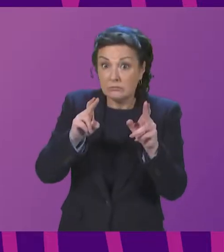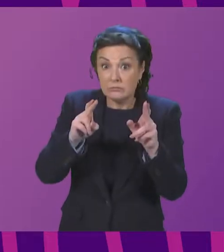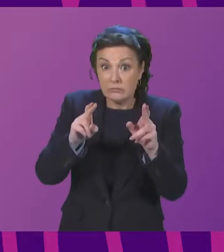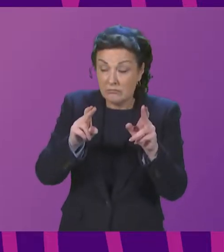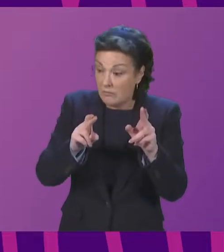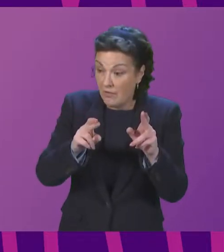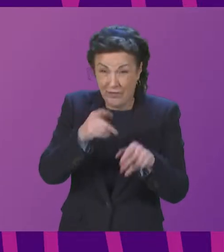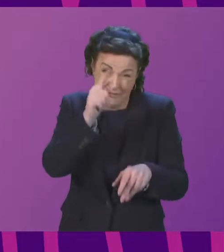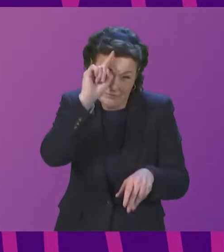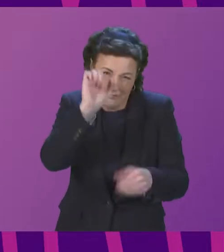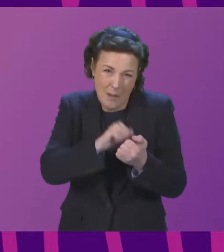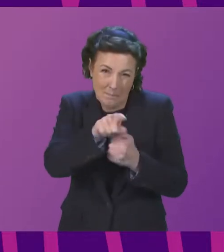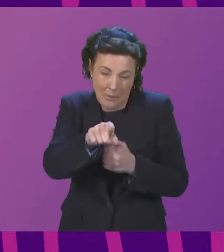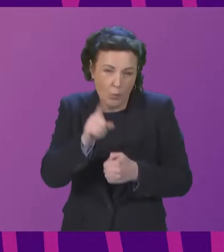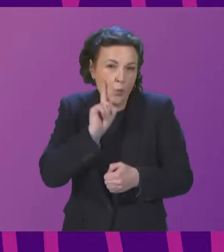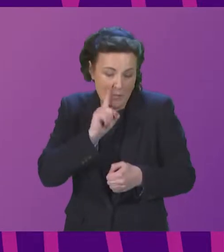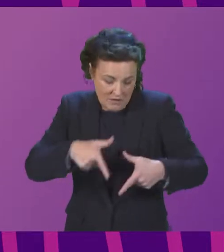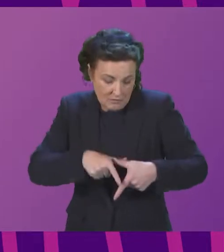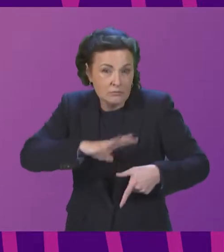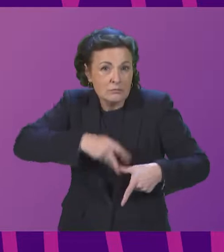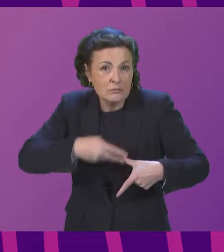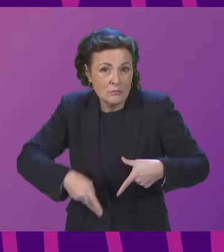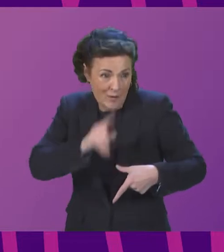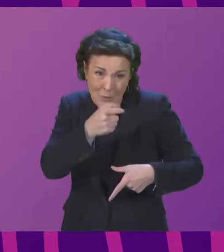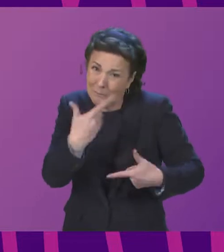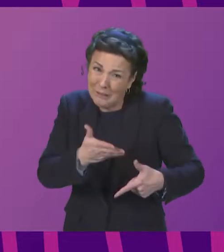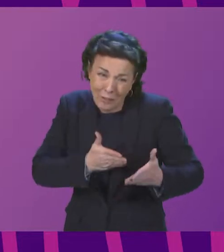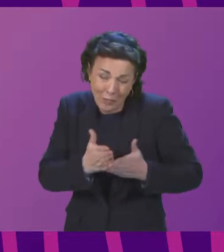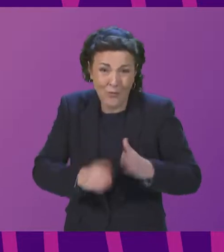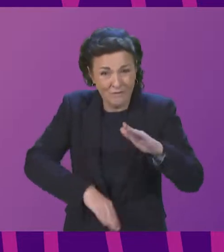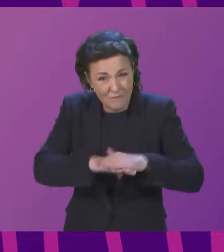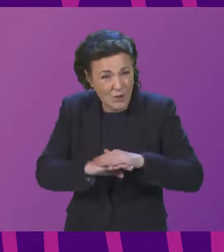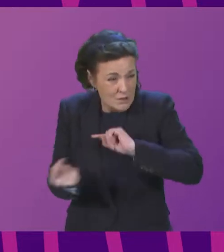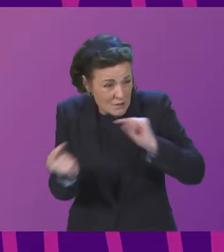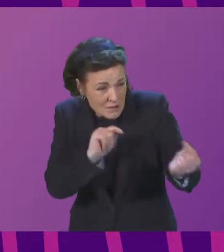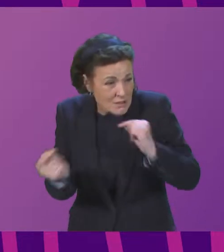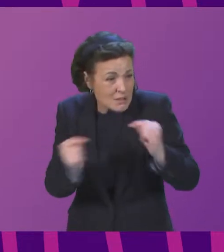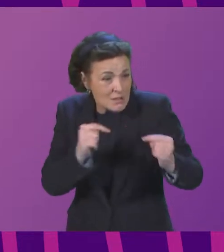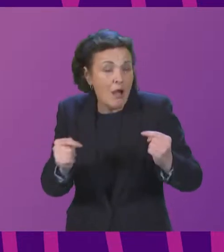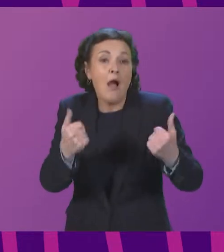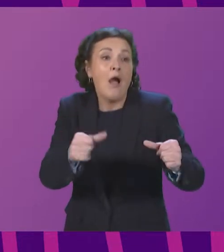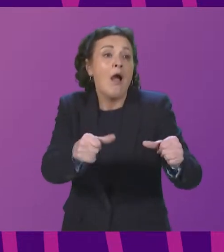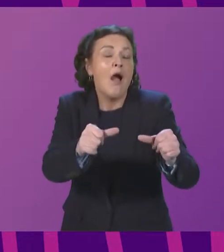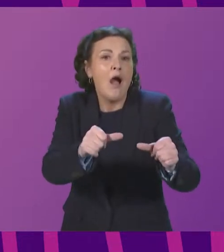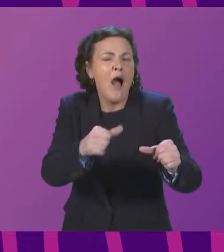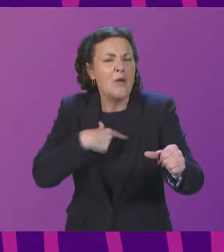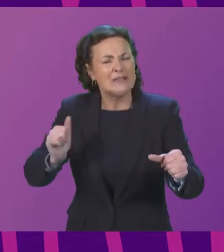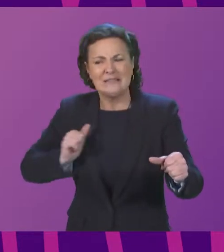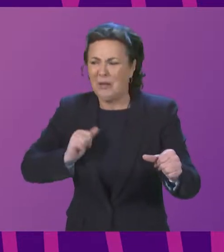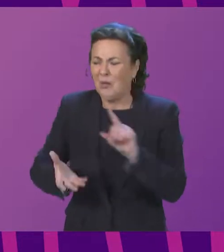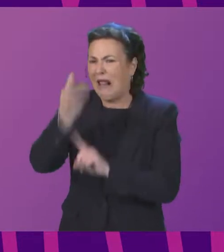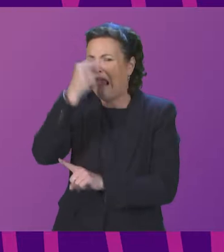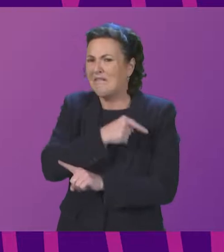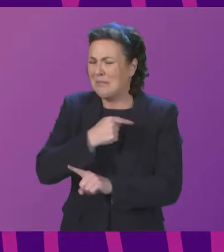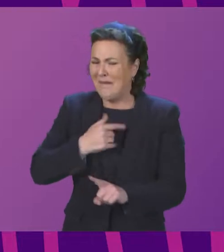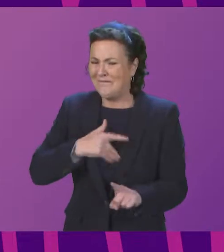debacle that happened with transvaginal mesh that we would have learned some lessons but it would appear that as I say we're repeating some of the